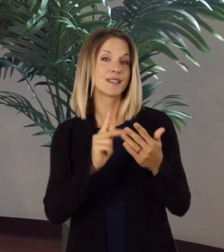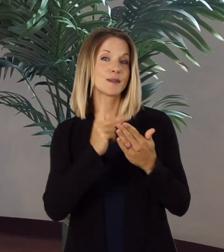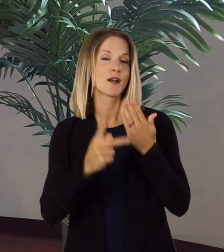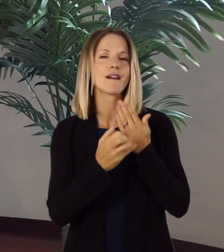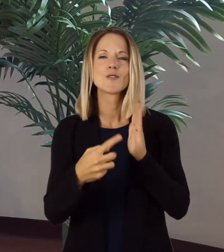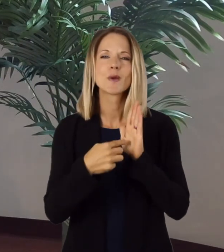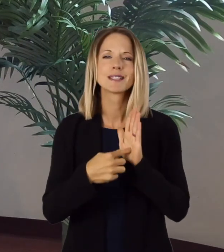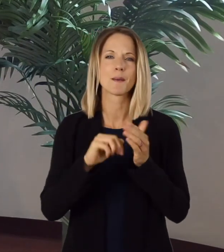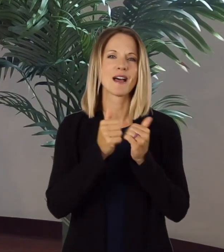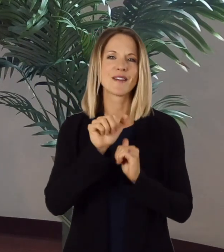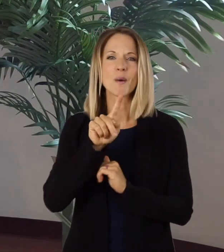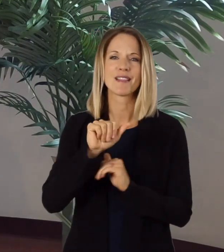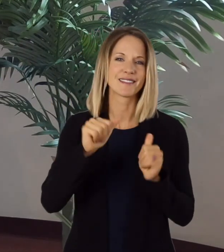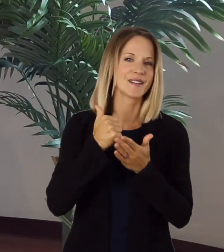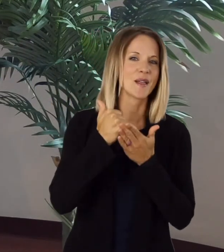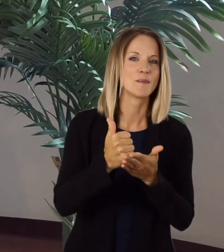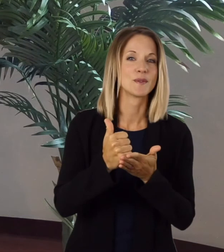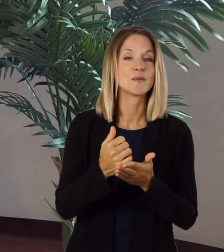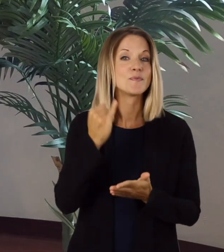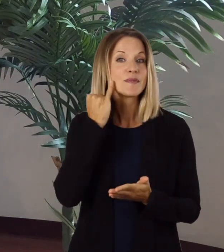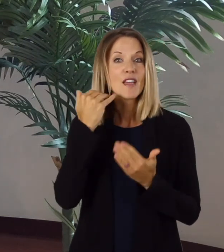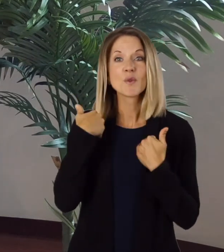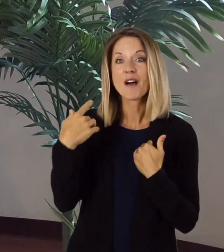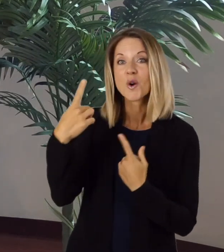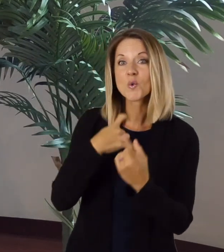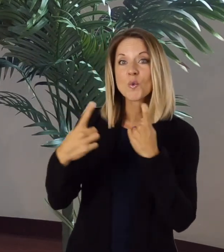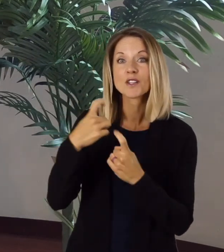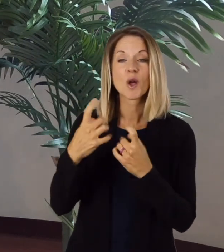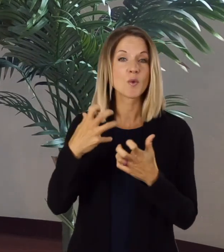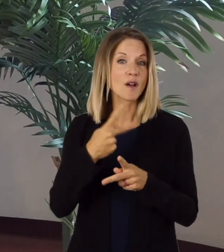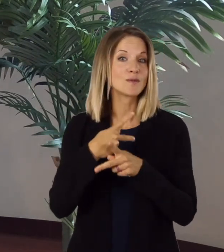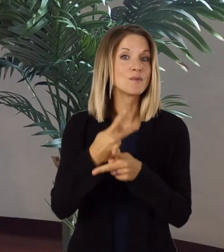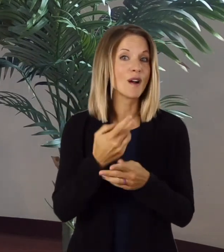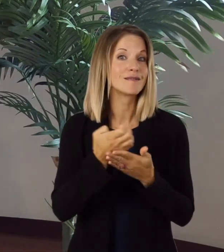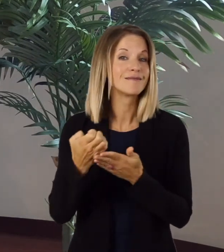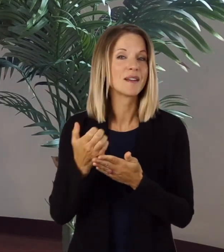questions or want to borrow some devices, please call us today. Thank you.